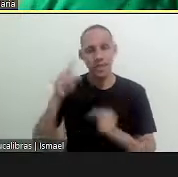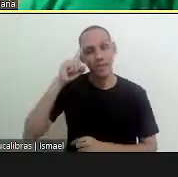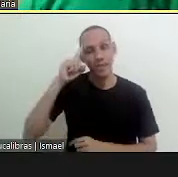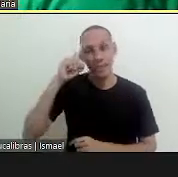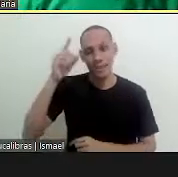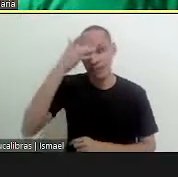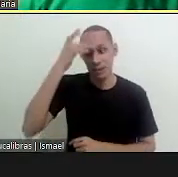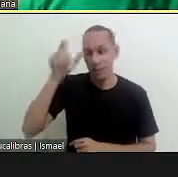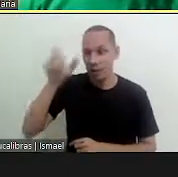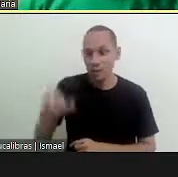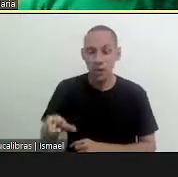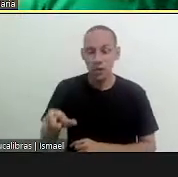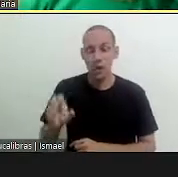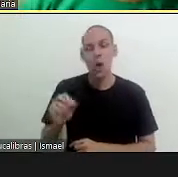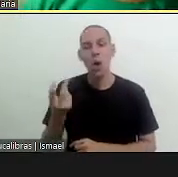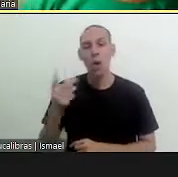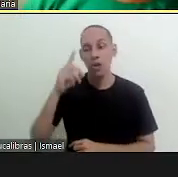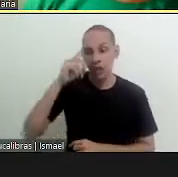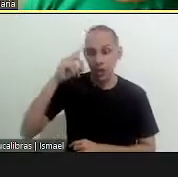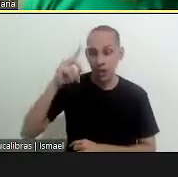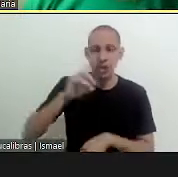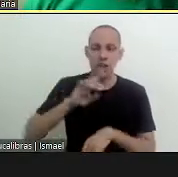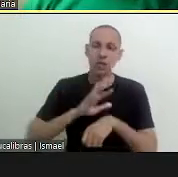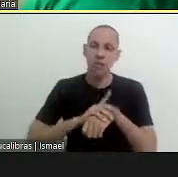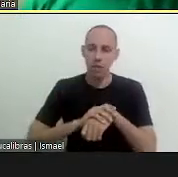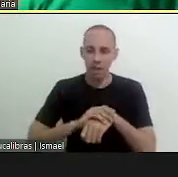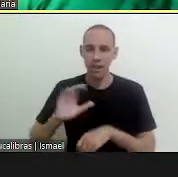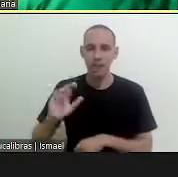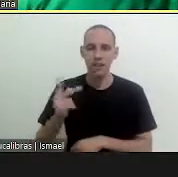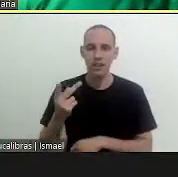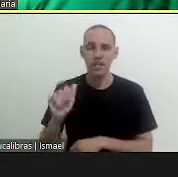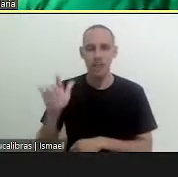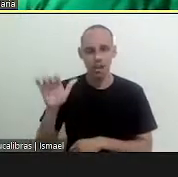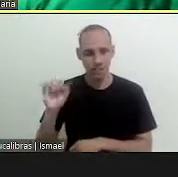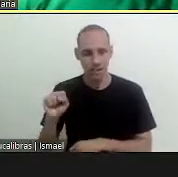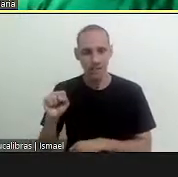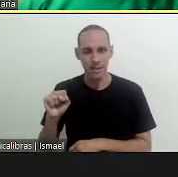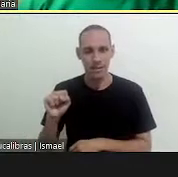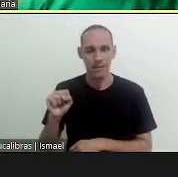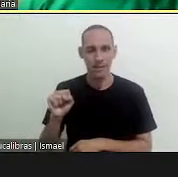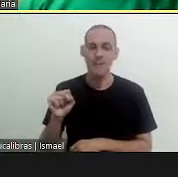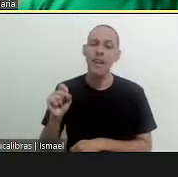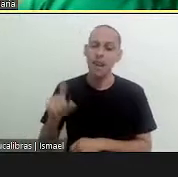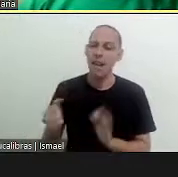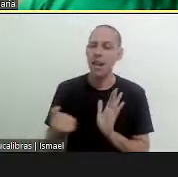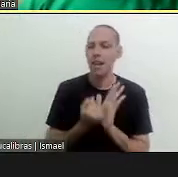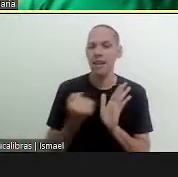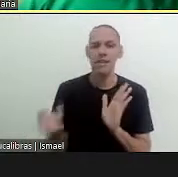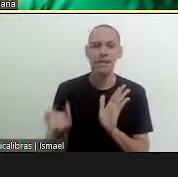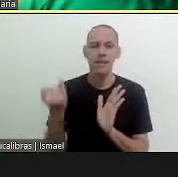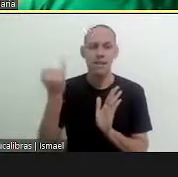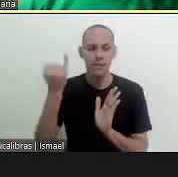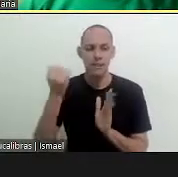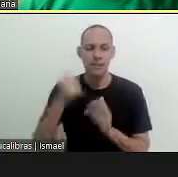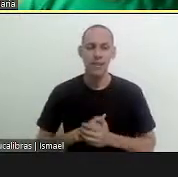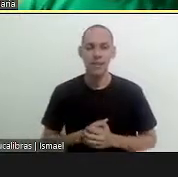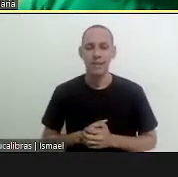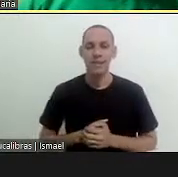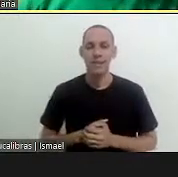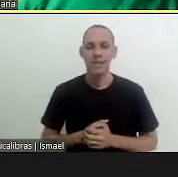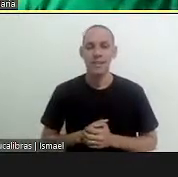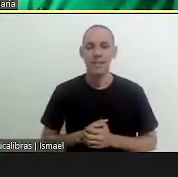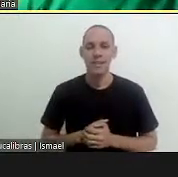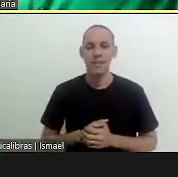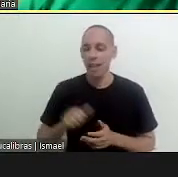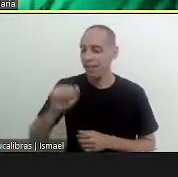to the day of a person of the chagas disease day so this is also important framework of